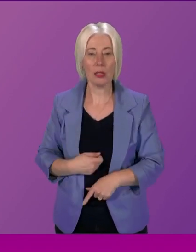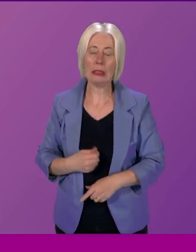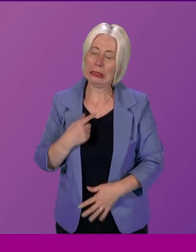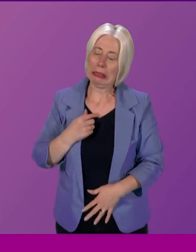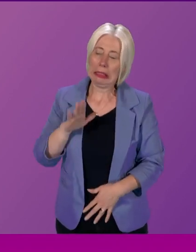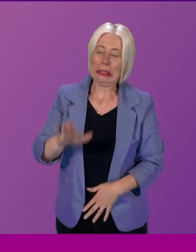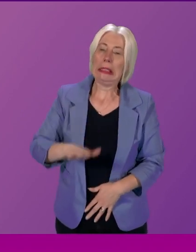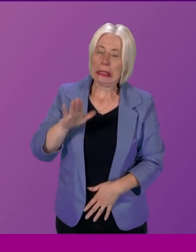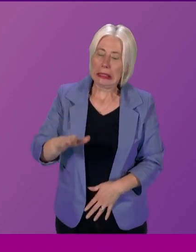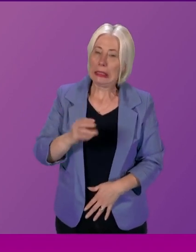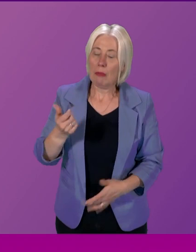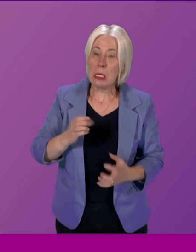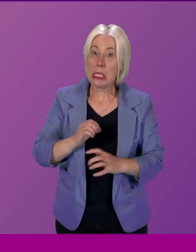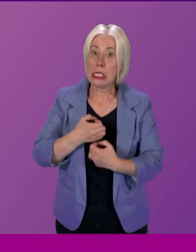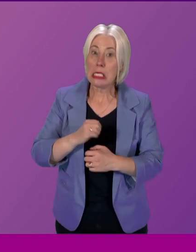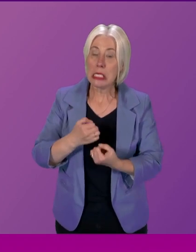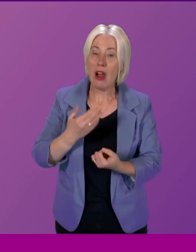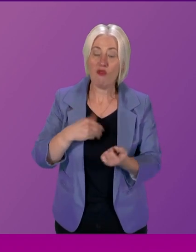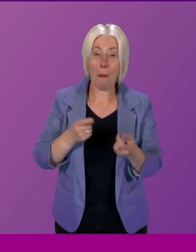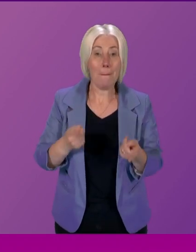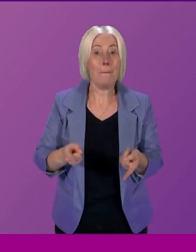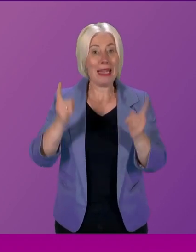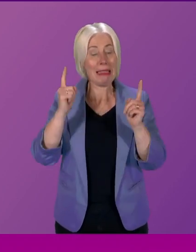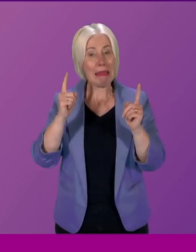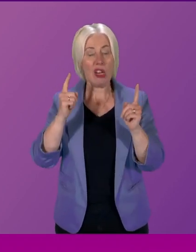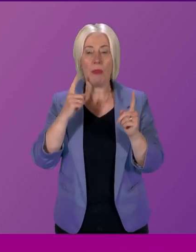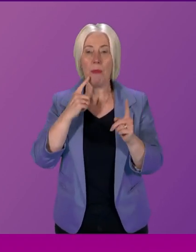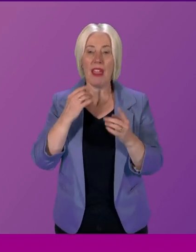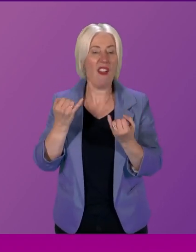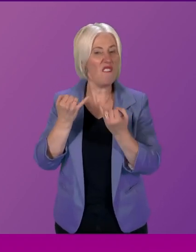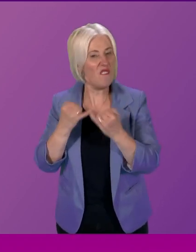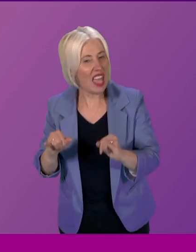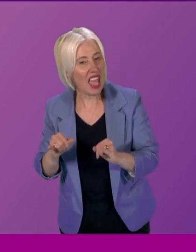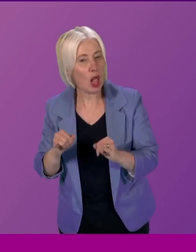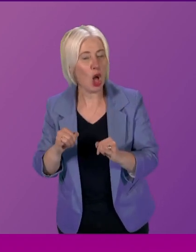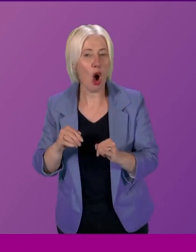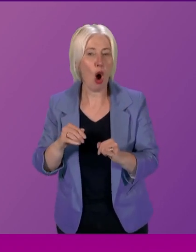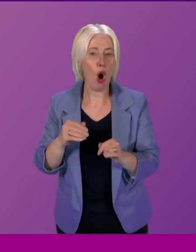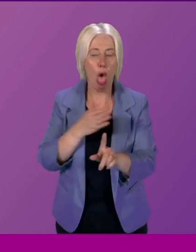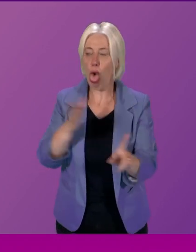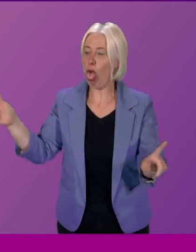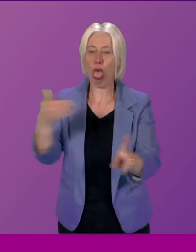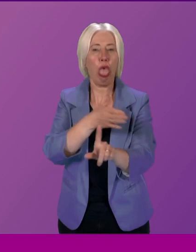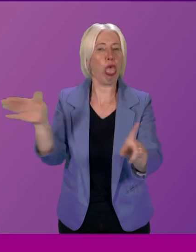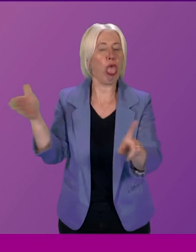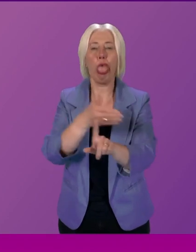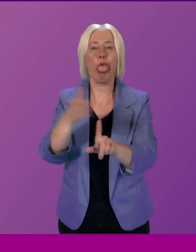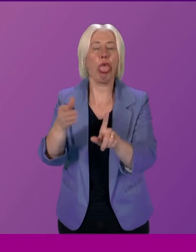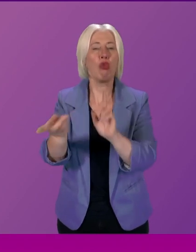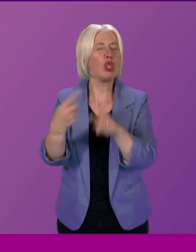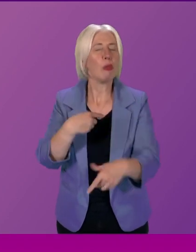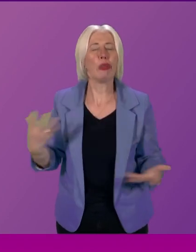frustrations that are posed by ministers failing or refusing to give straight answers to straight questions.